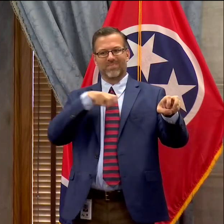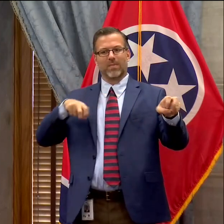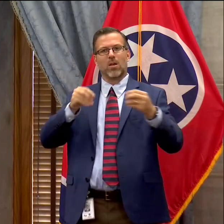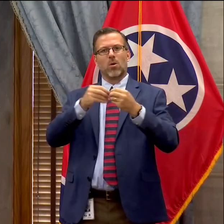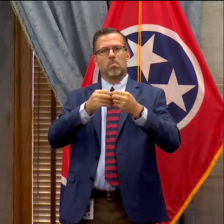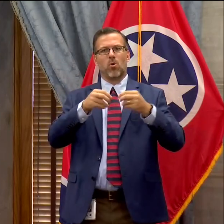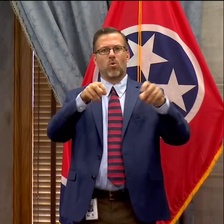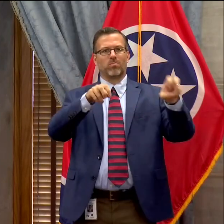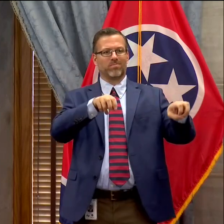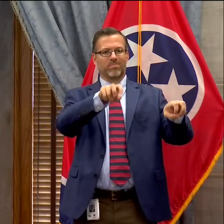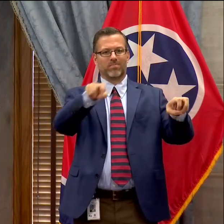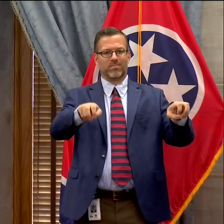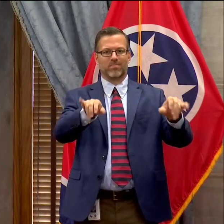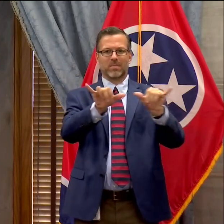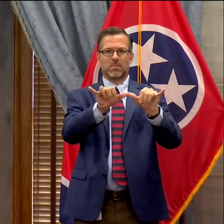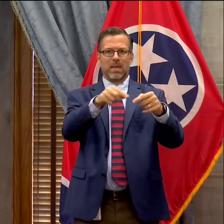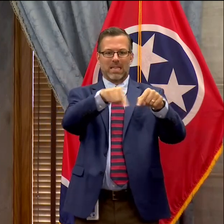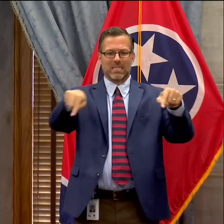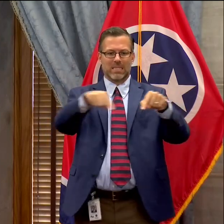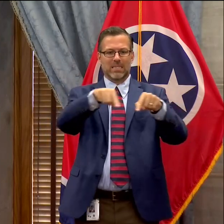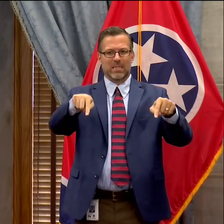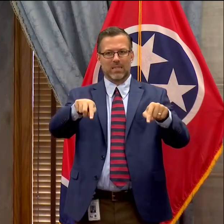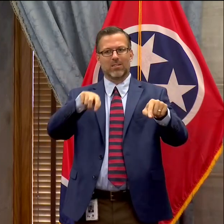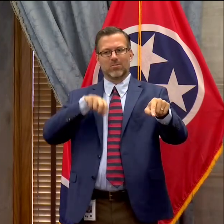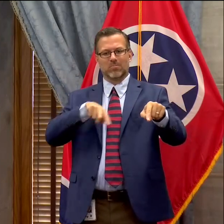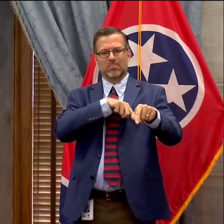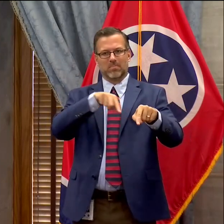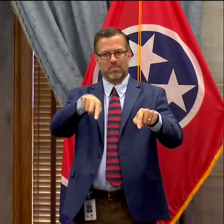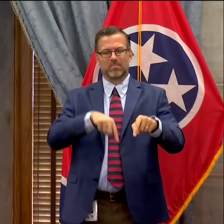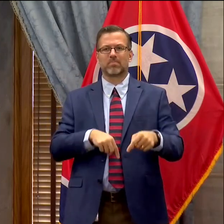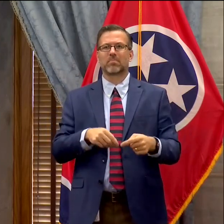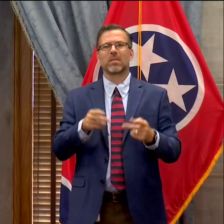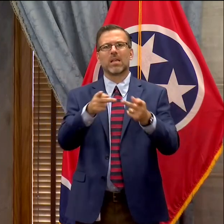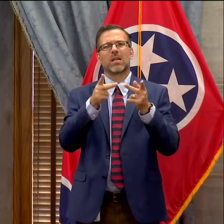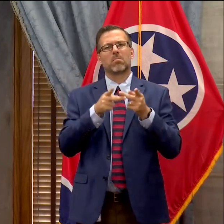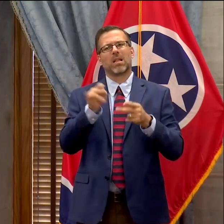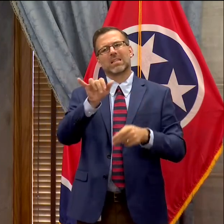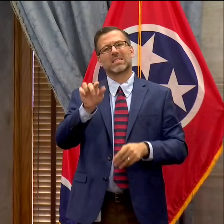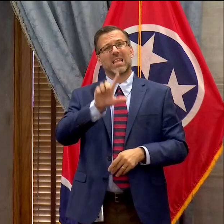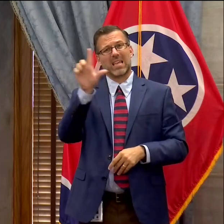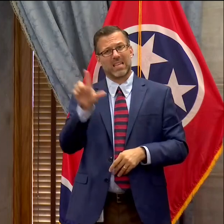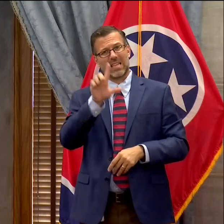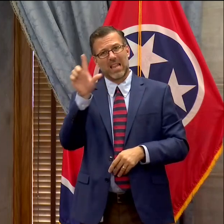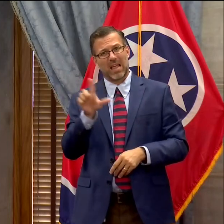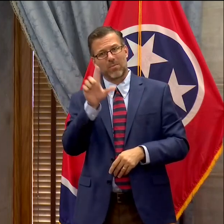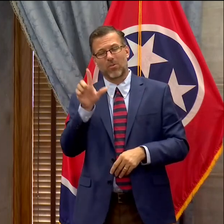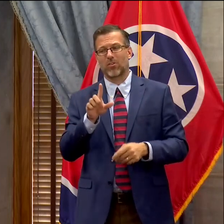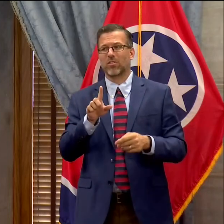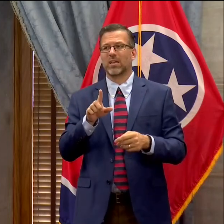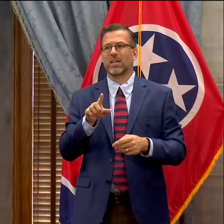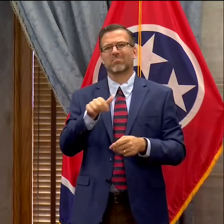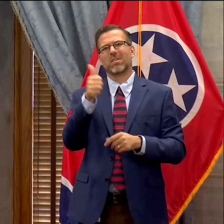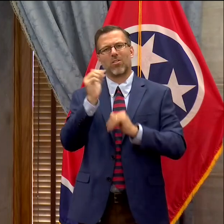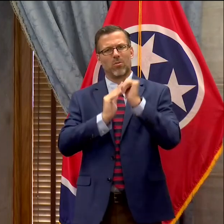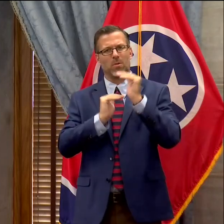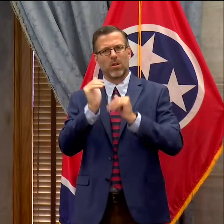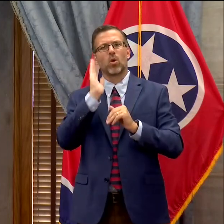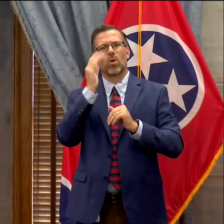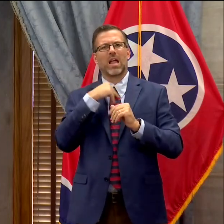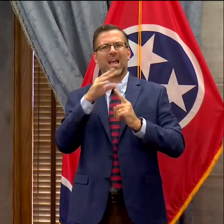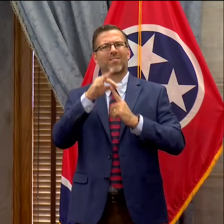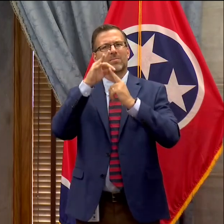will have an air purifier equipped with a HEPA filter and a UV light that will constantly disinfect the indoor air.